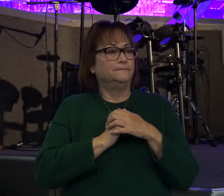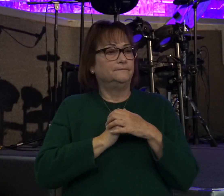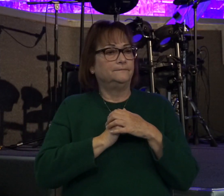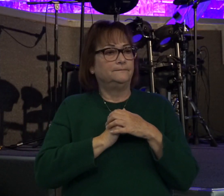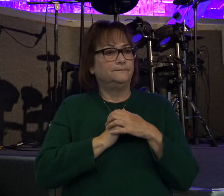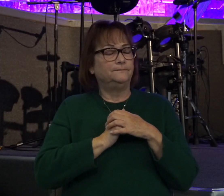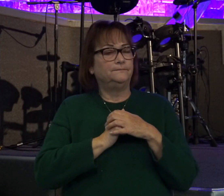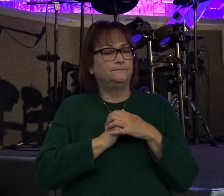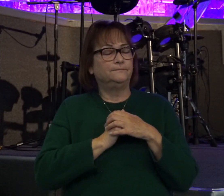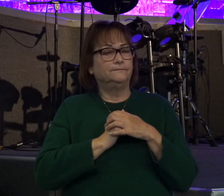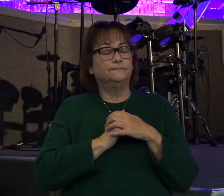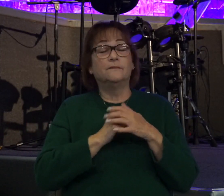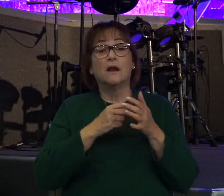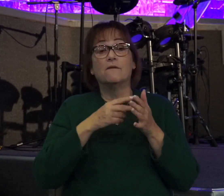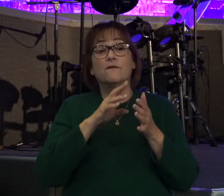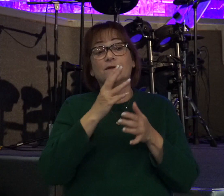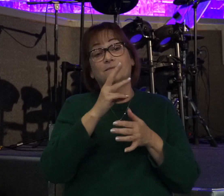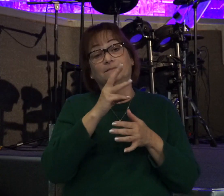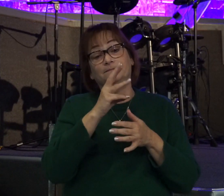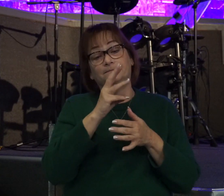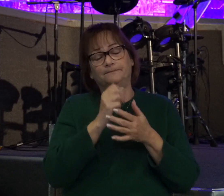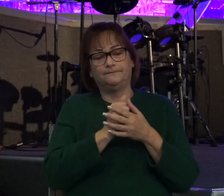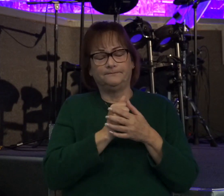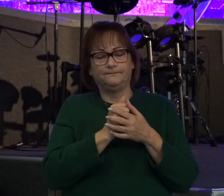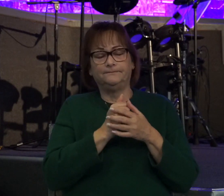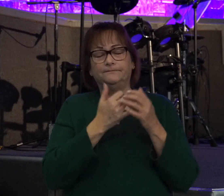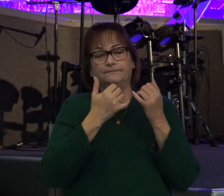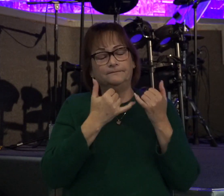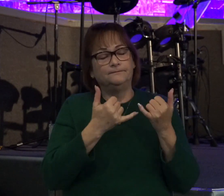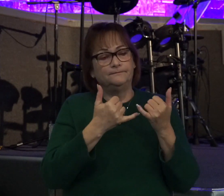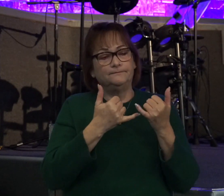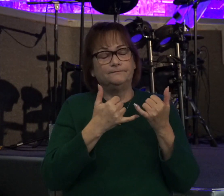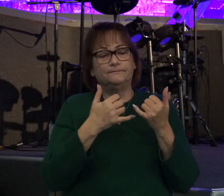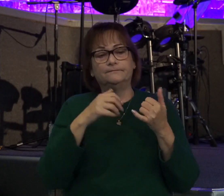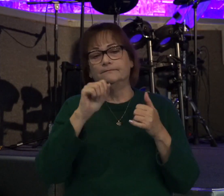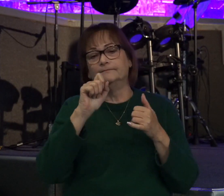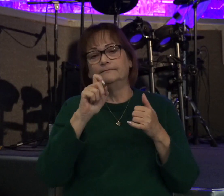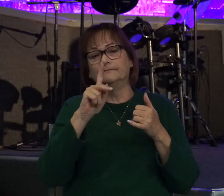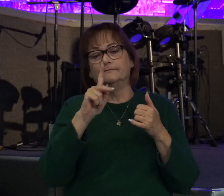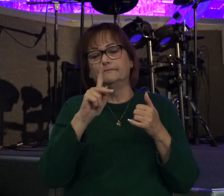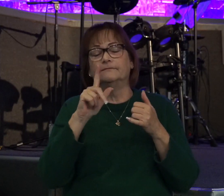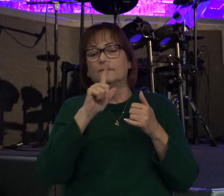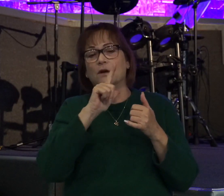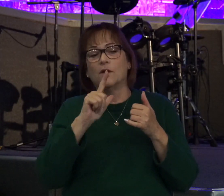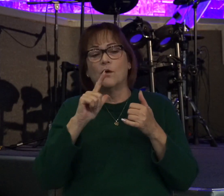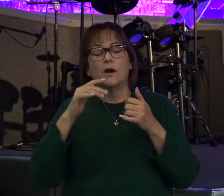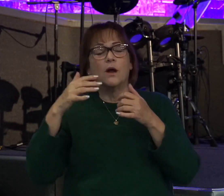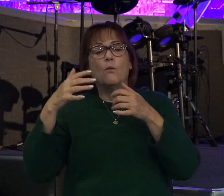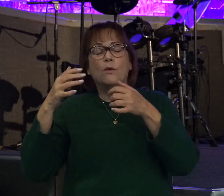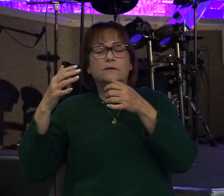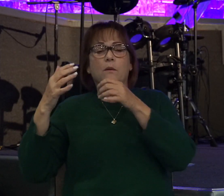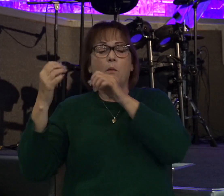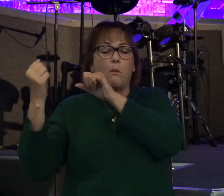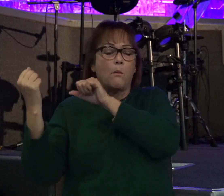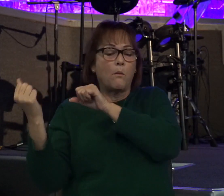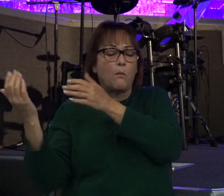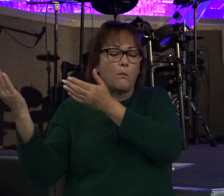Moving into verse 16. Now, as the ark of the Lord came into the city of David, Michal, Saul's